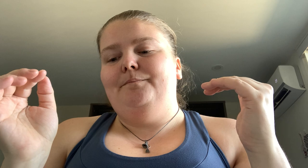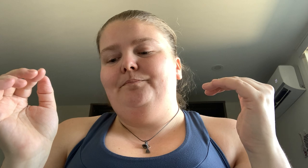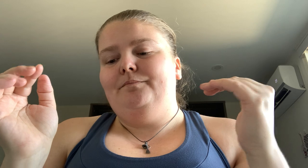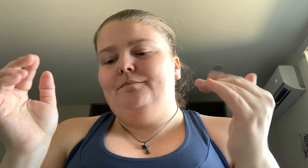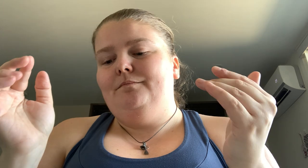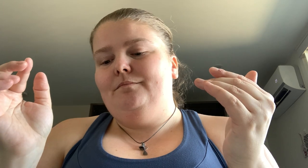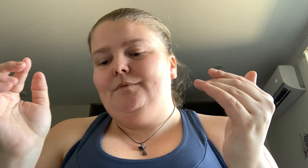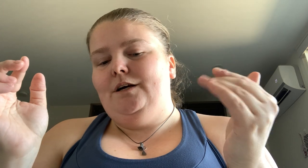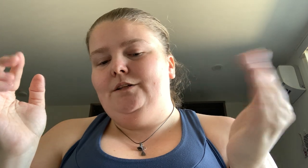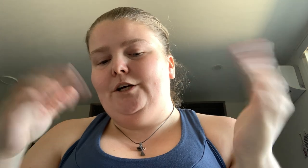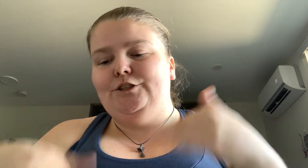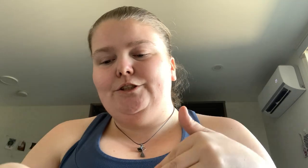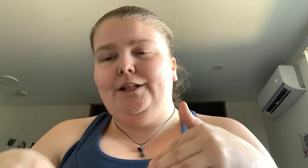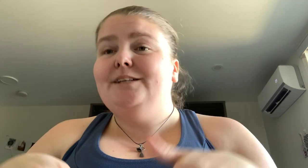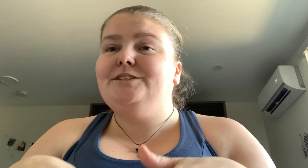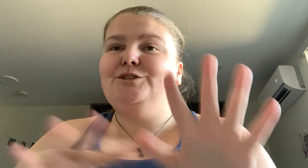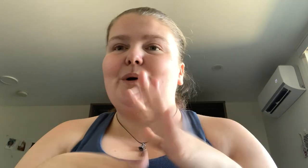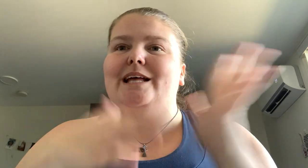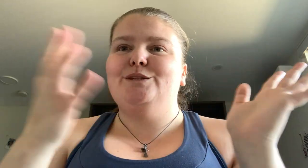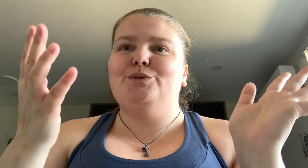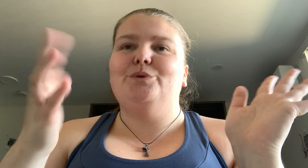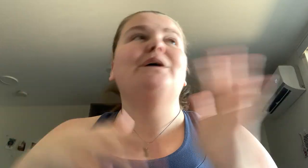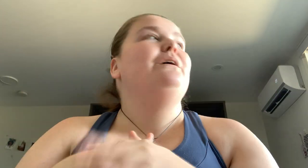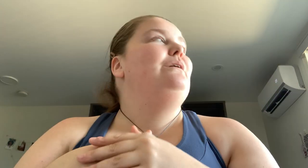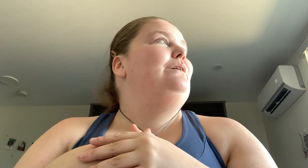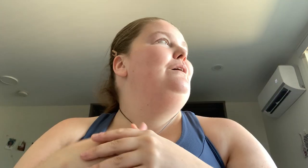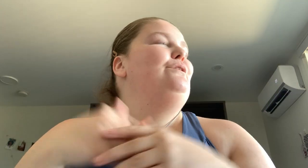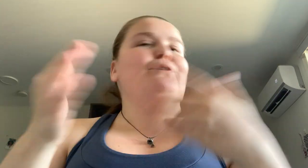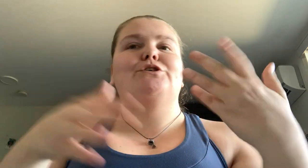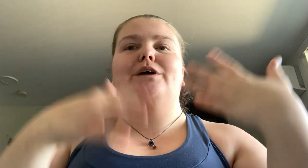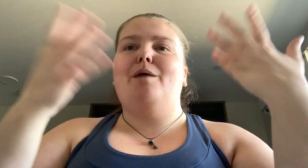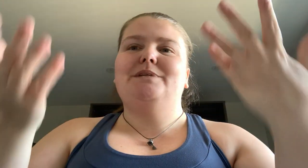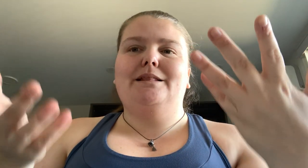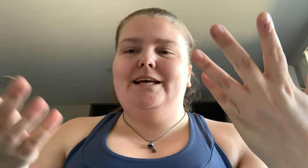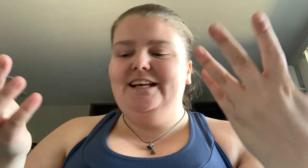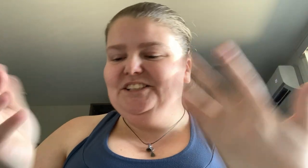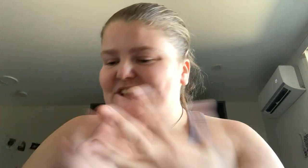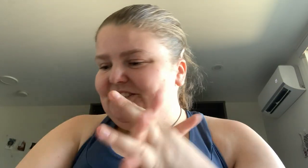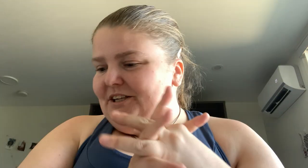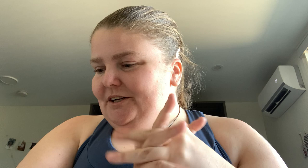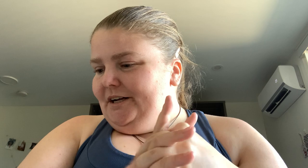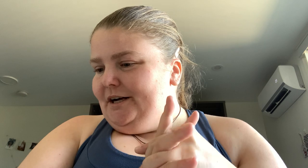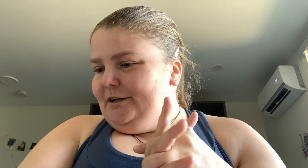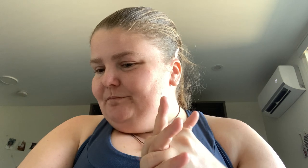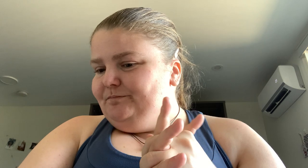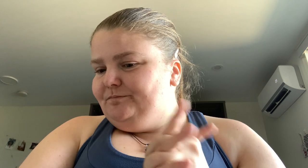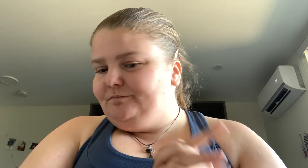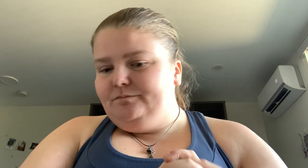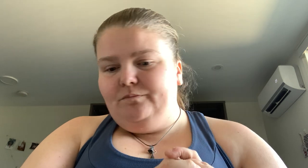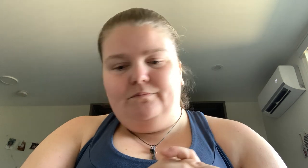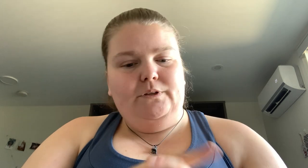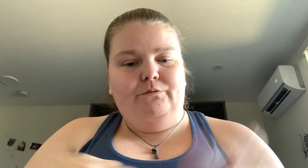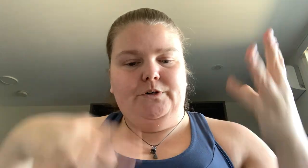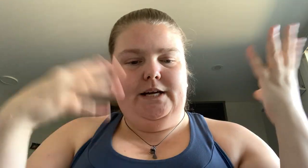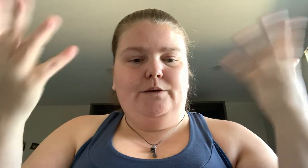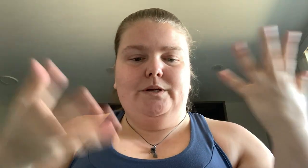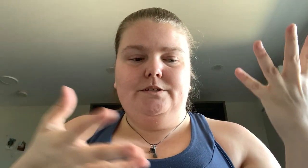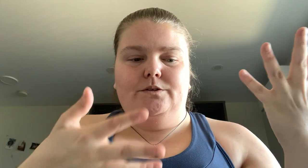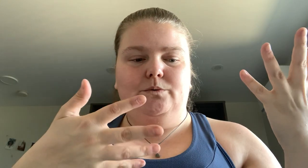a larger list so I can do in the future update this um for anyone who